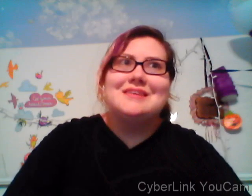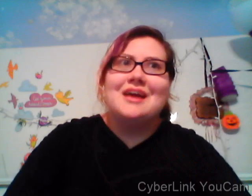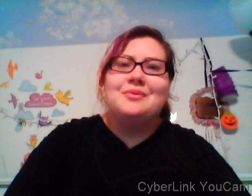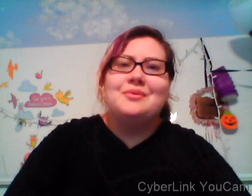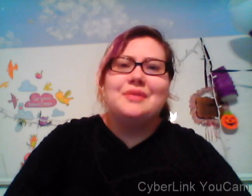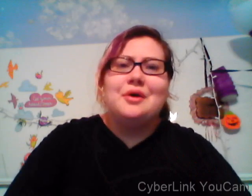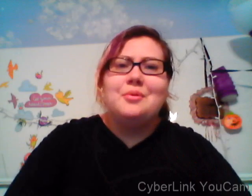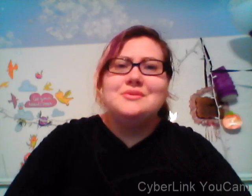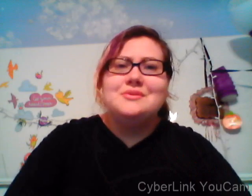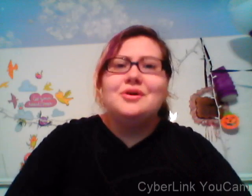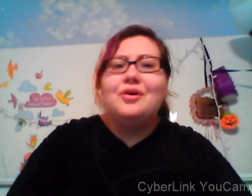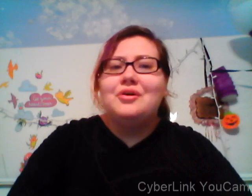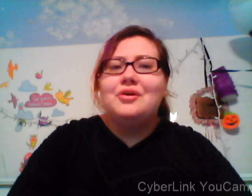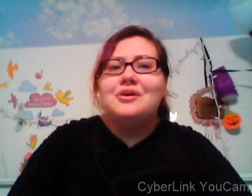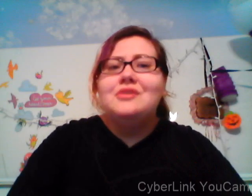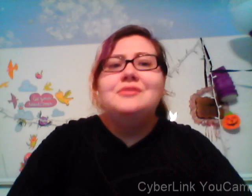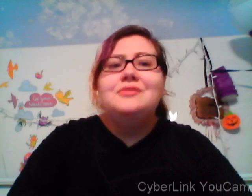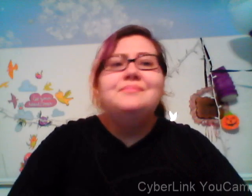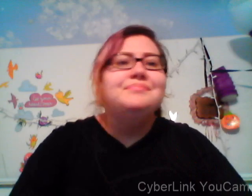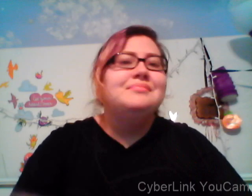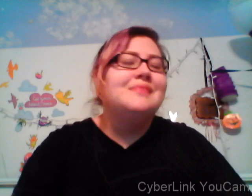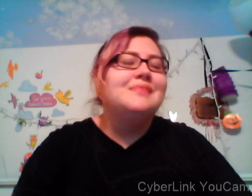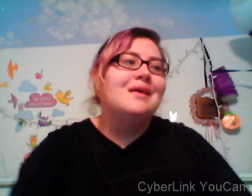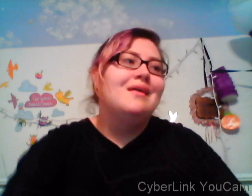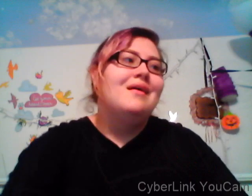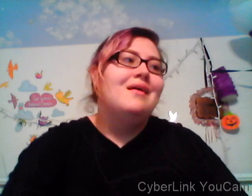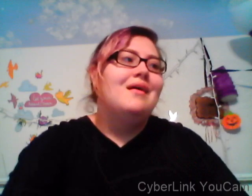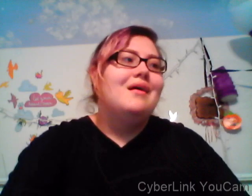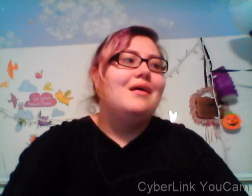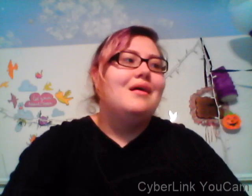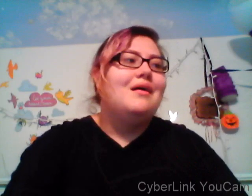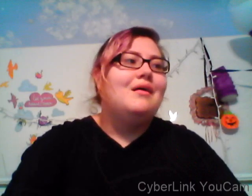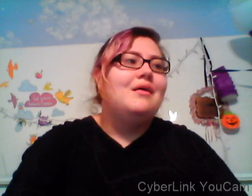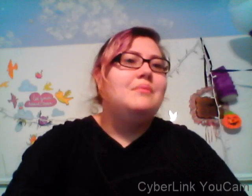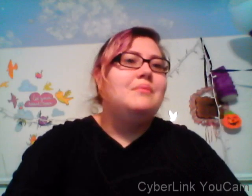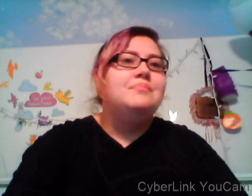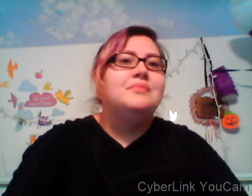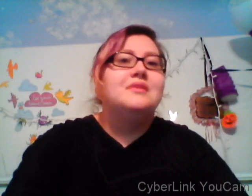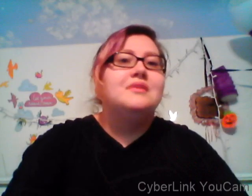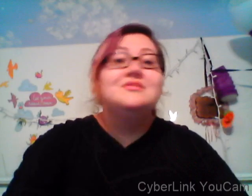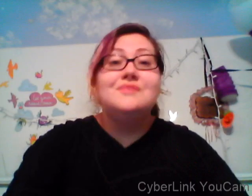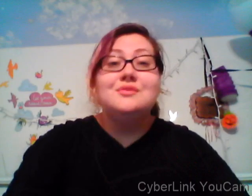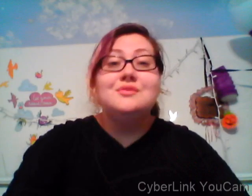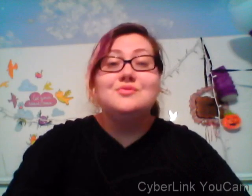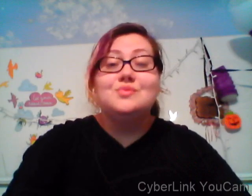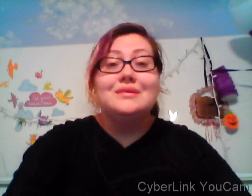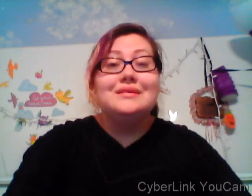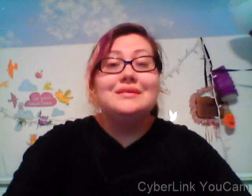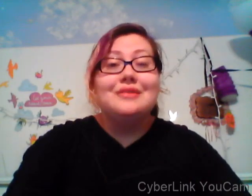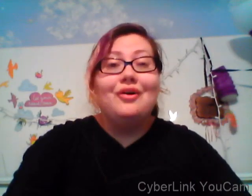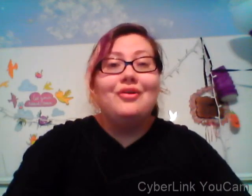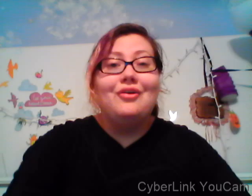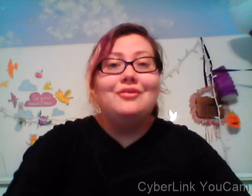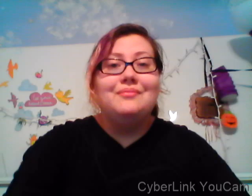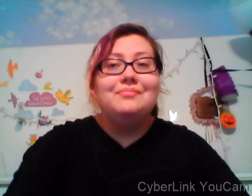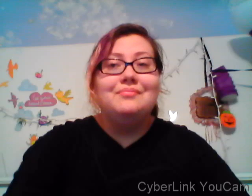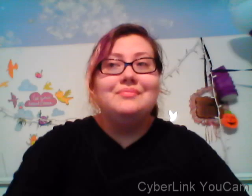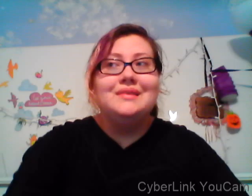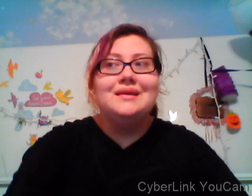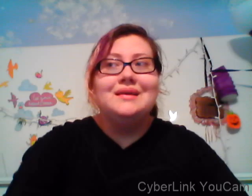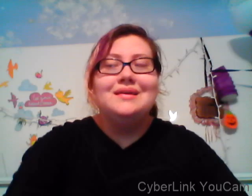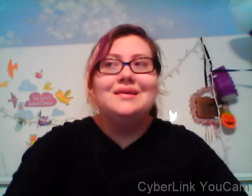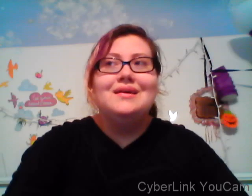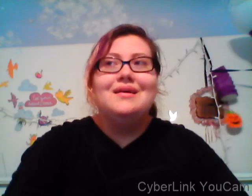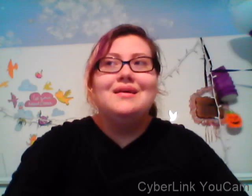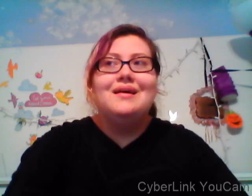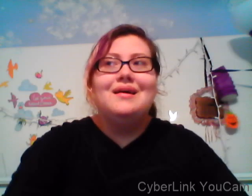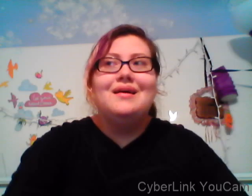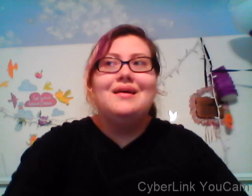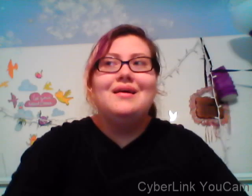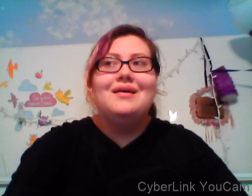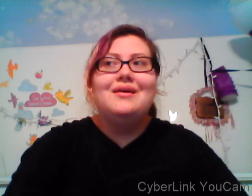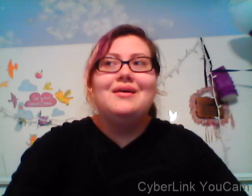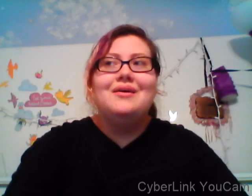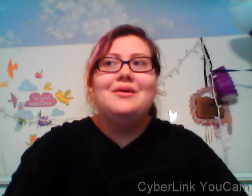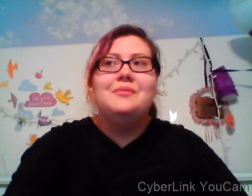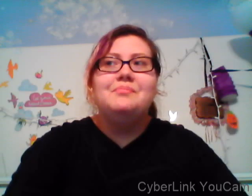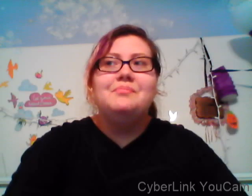um and then it being totally opposite um all of my things are actually going